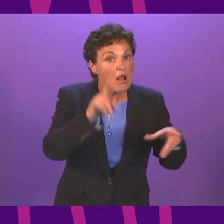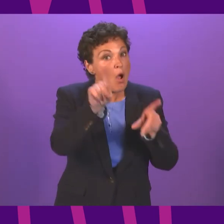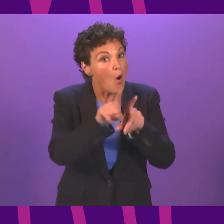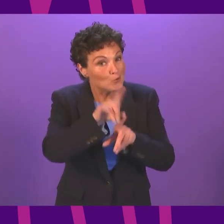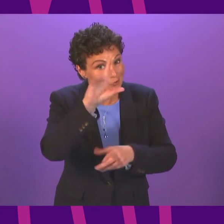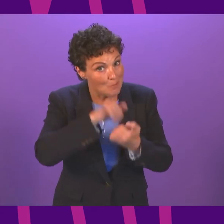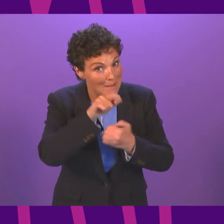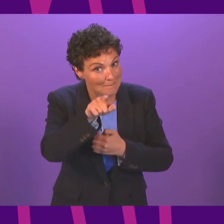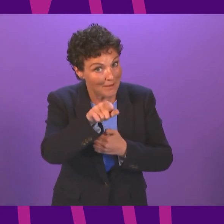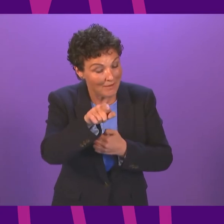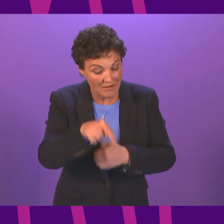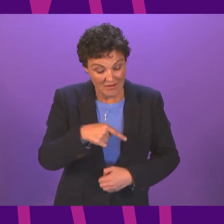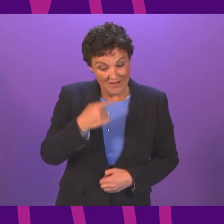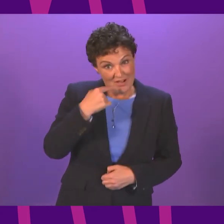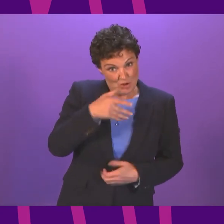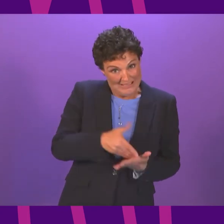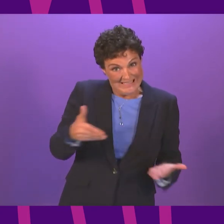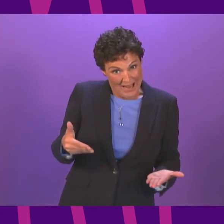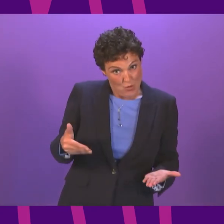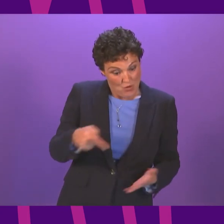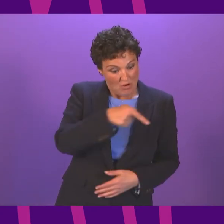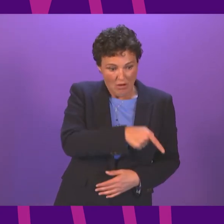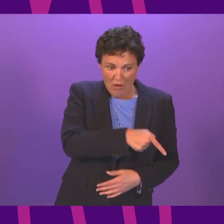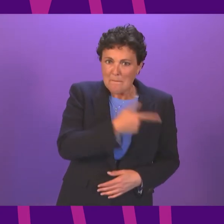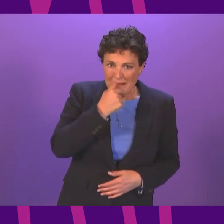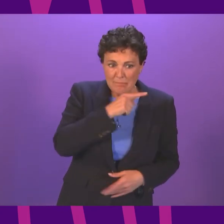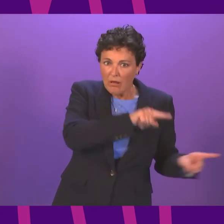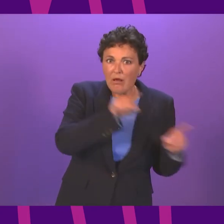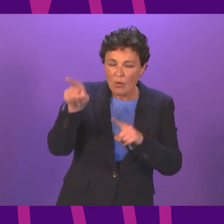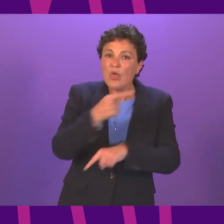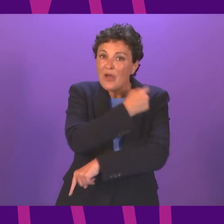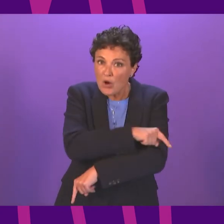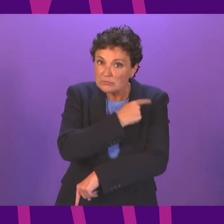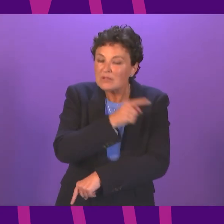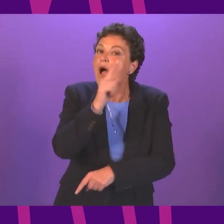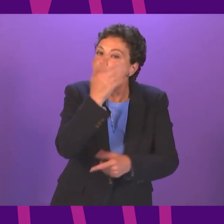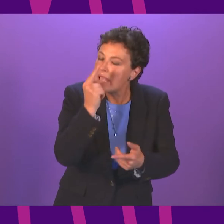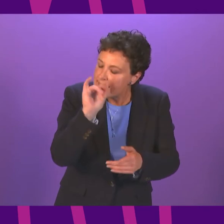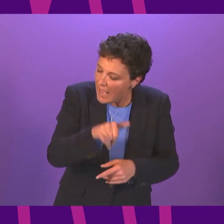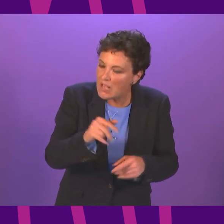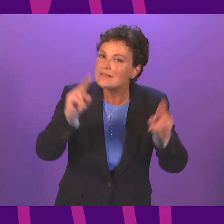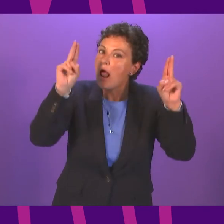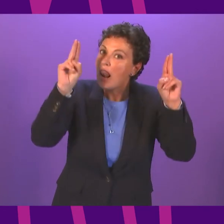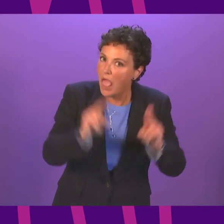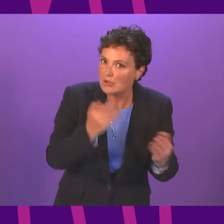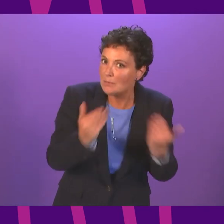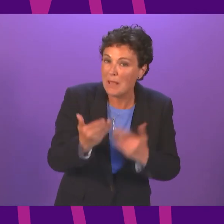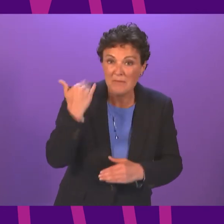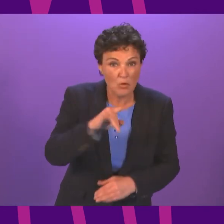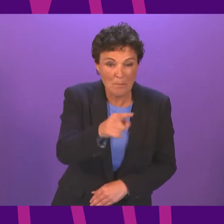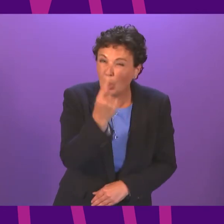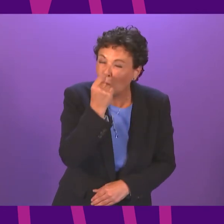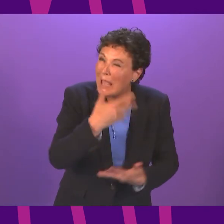case numbers at the level being recorded just now could still put significant pressure on the NHS. We must be mindful of that.